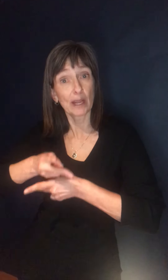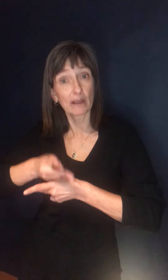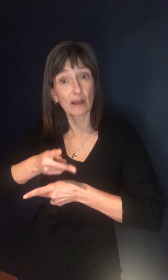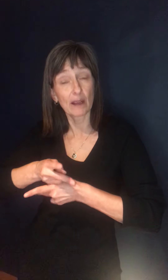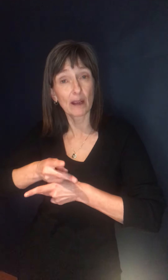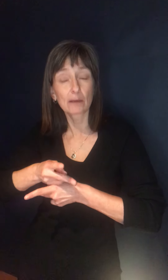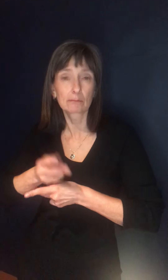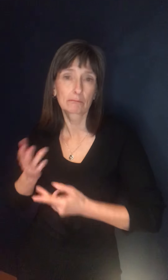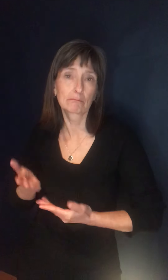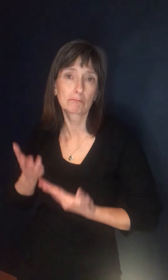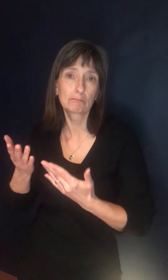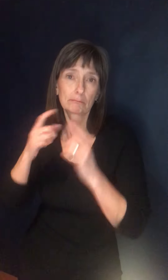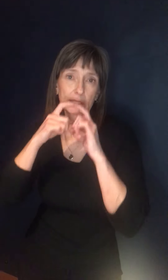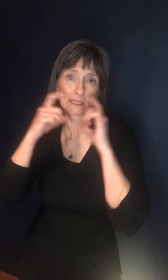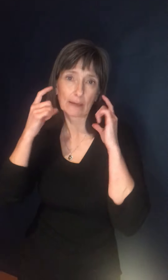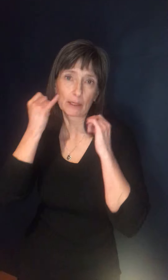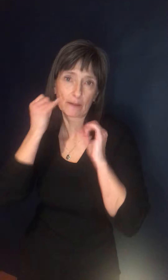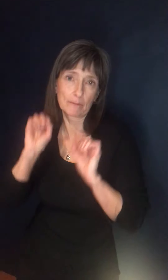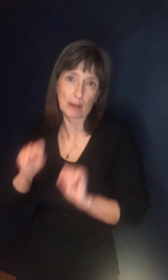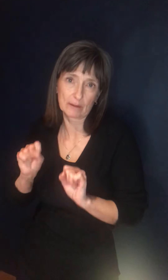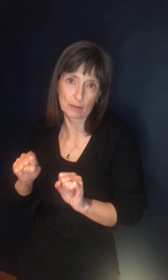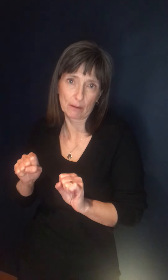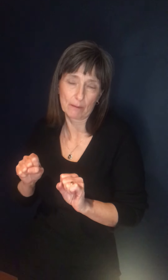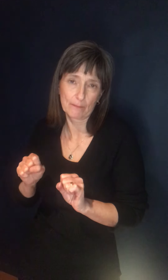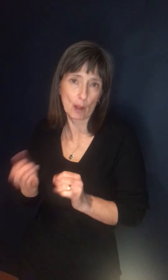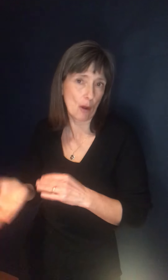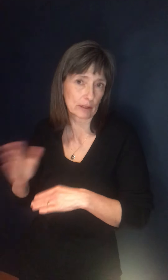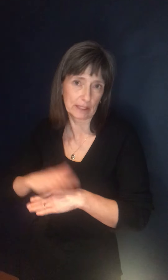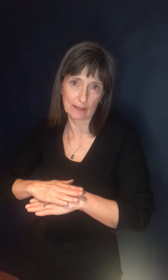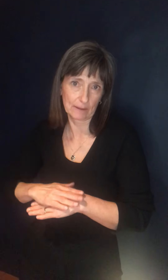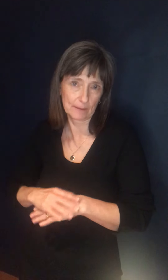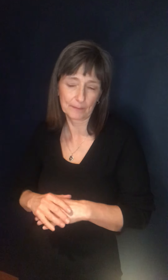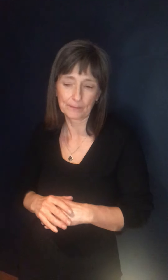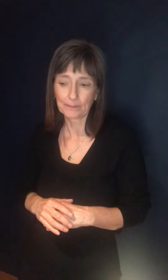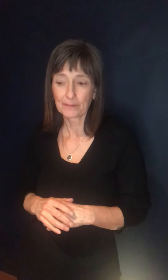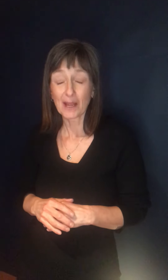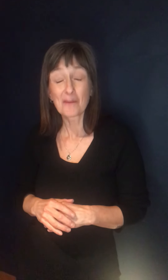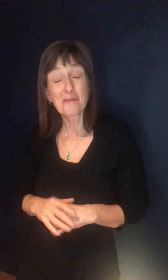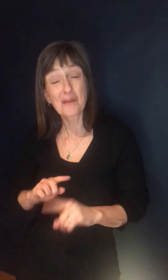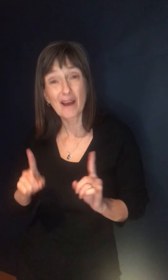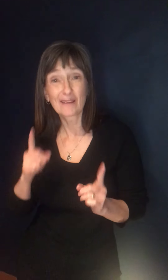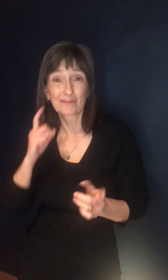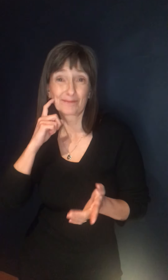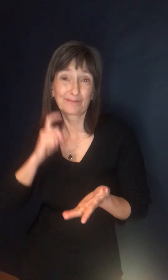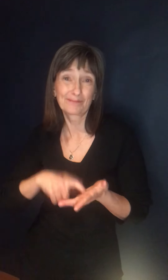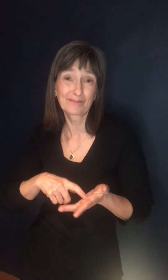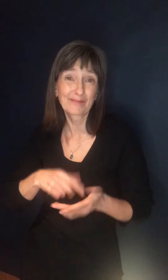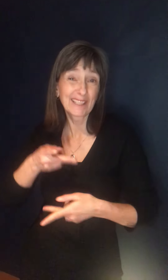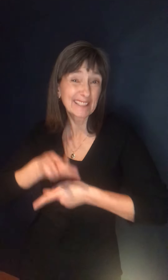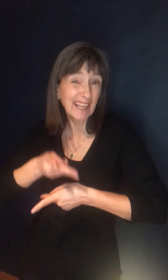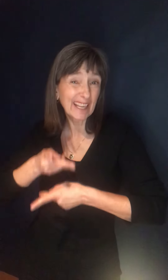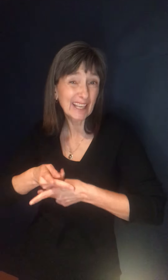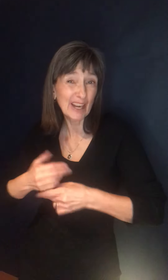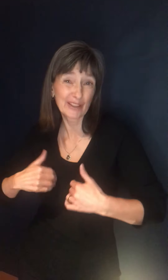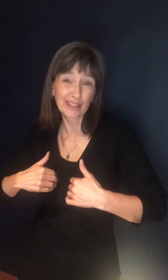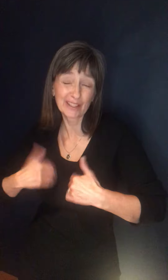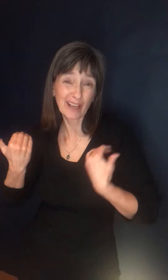you wear the mask as much as possible in the daytime, recognizing that the majority of children who are in, um, all-day child care